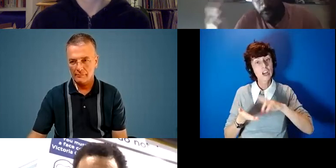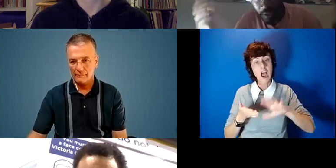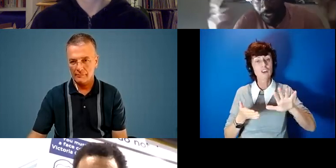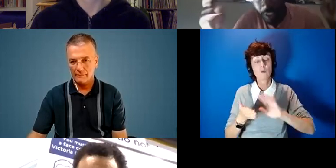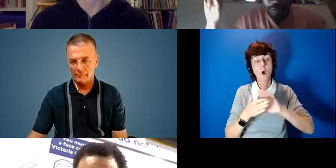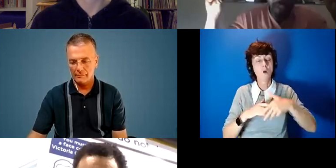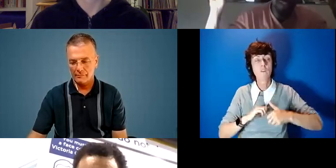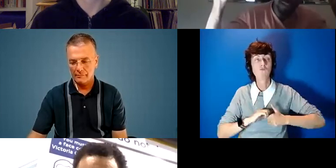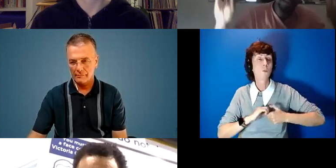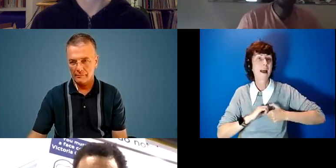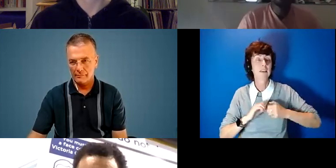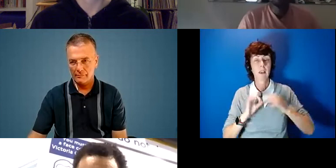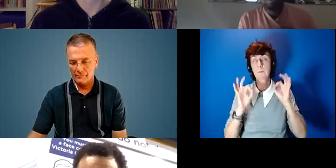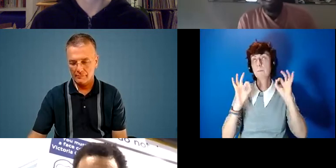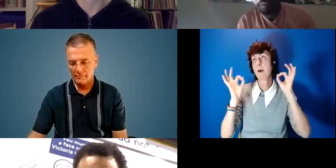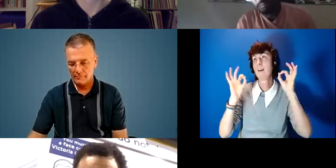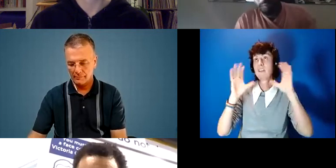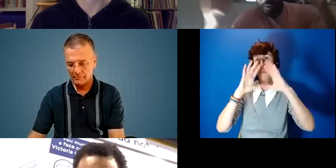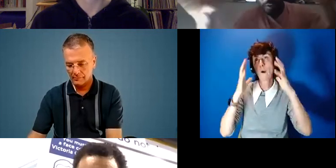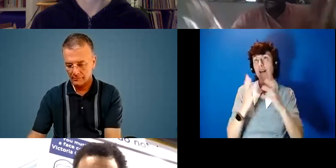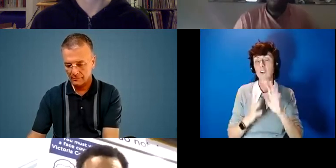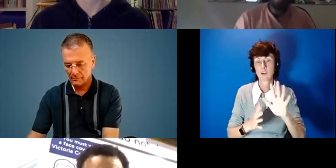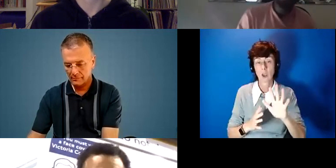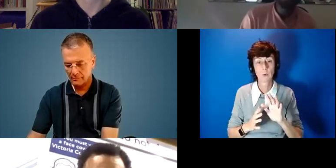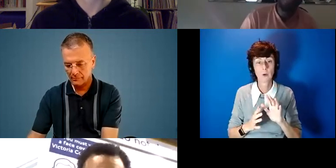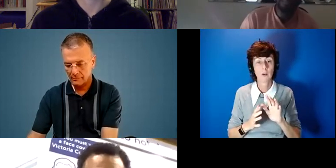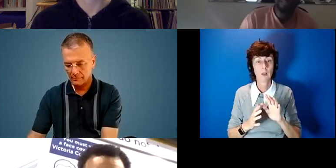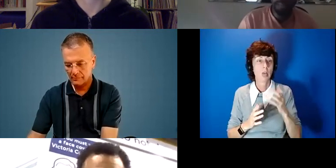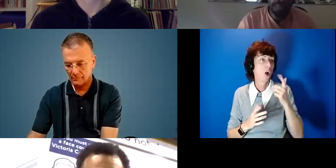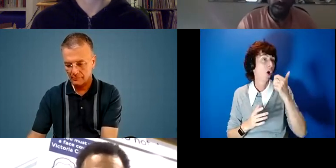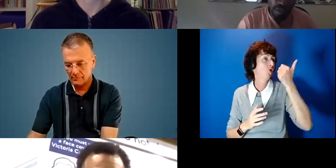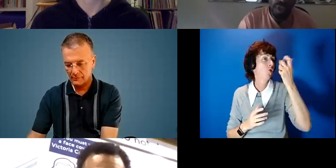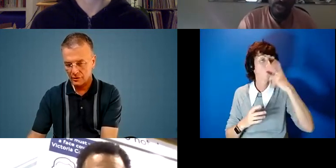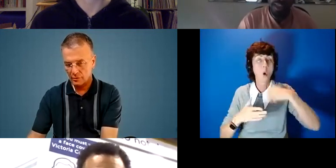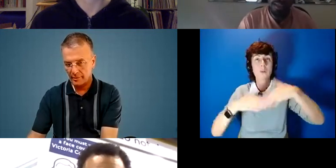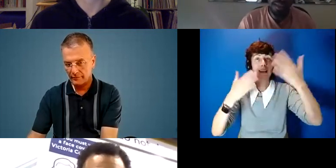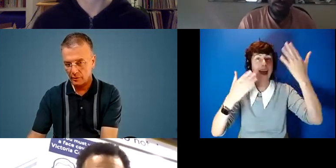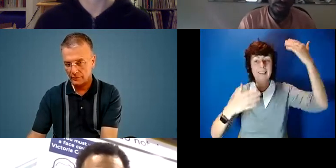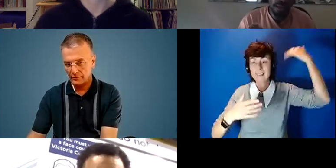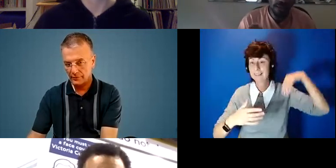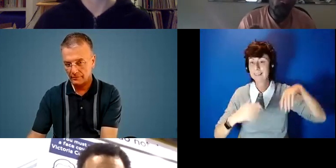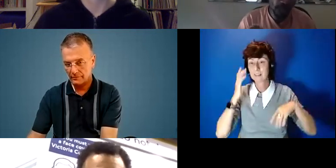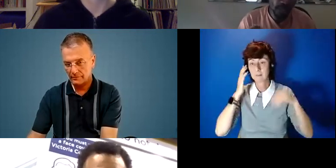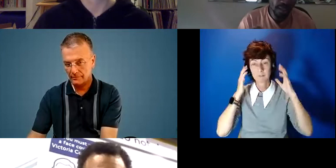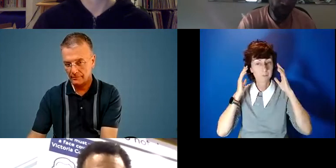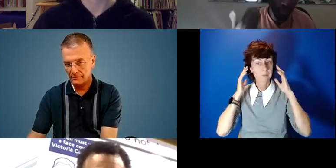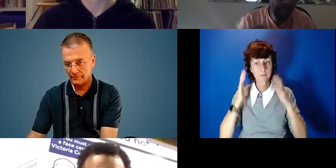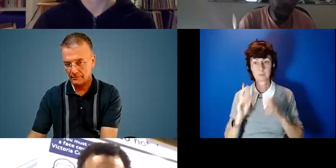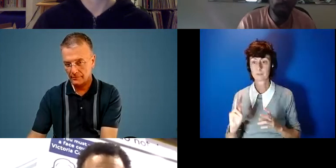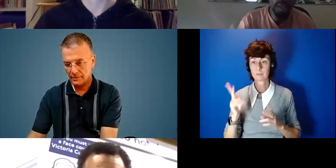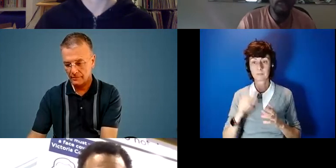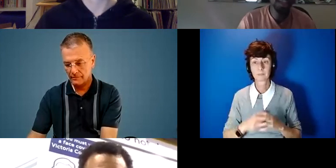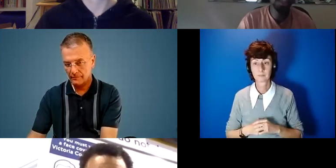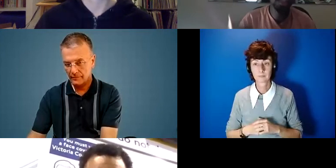about this idea of like you know um growth days um but but there certainly is a a a different